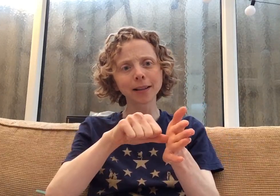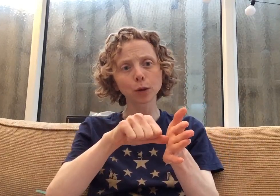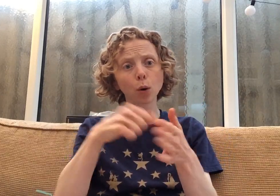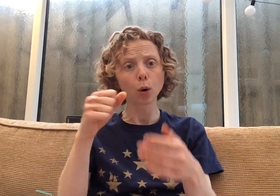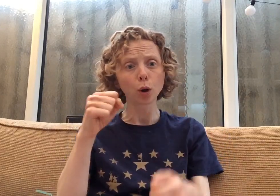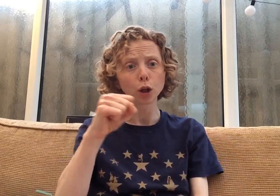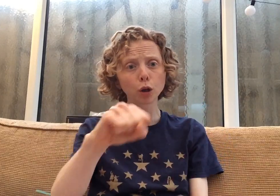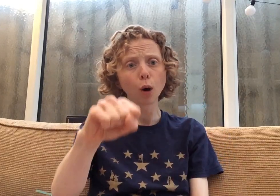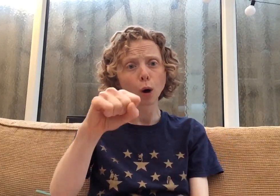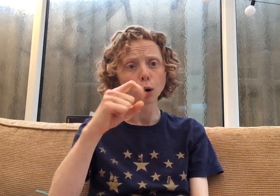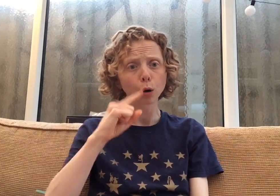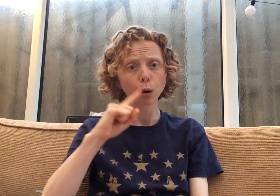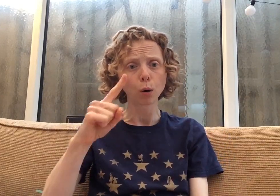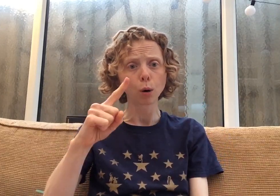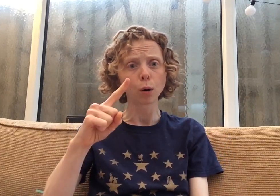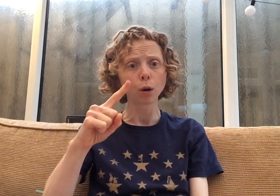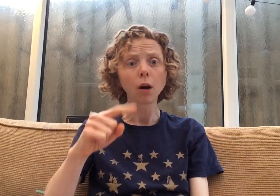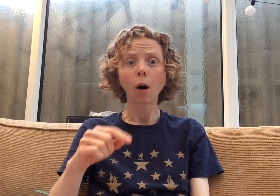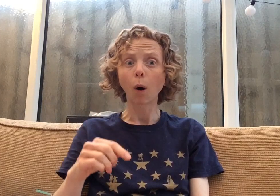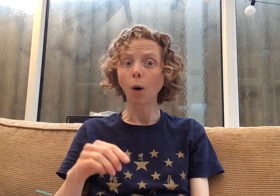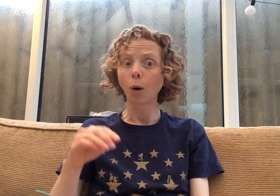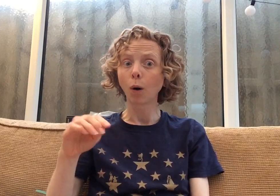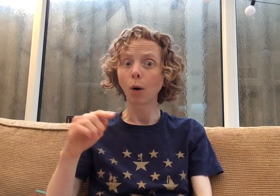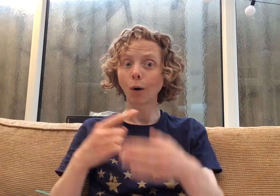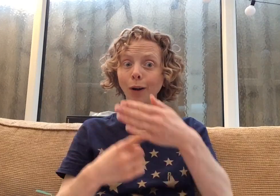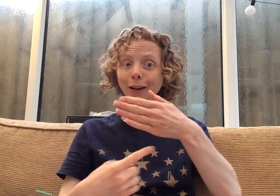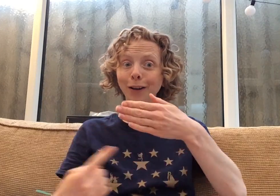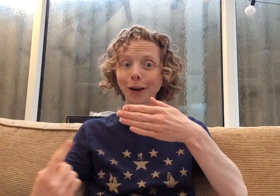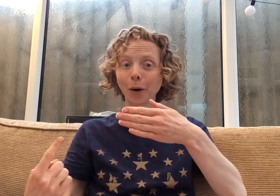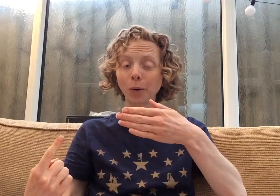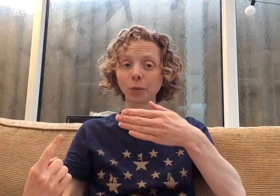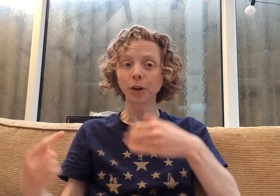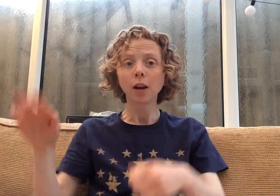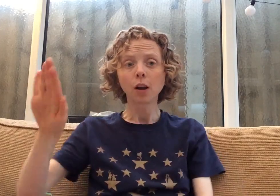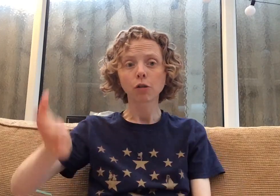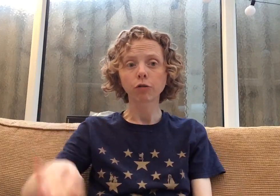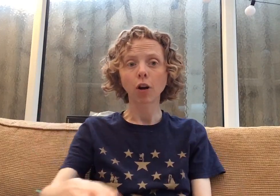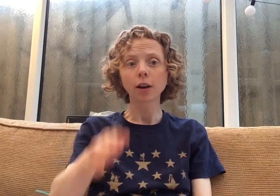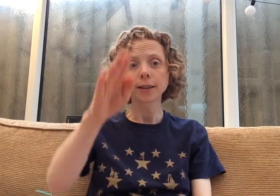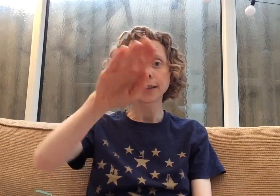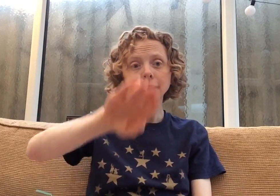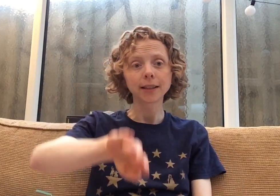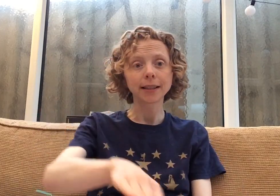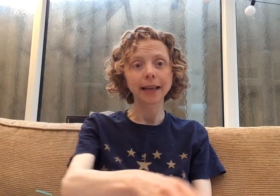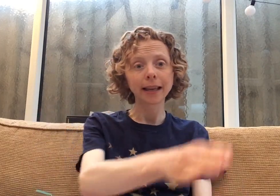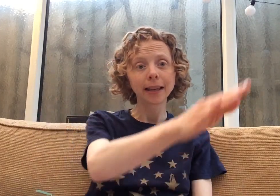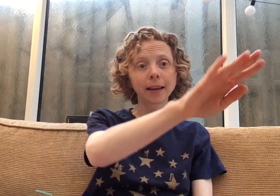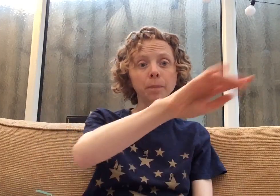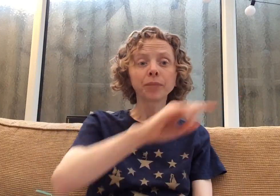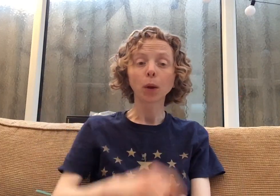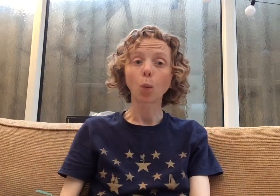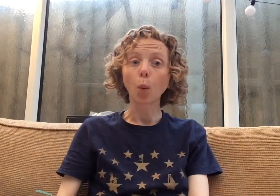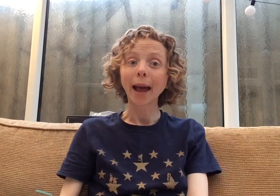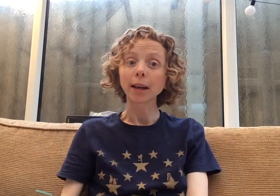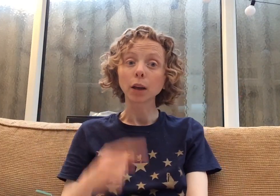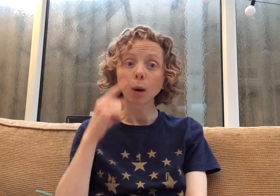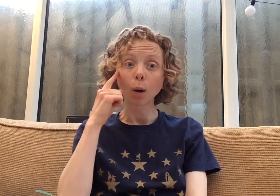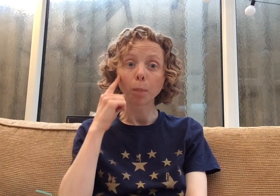it's all. You're poor. All alone. Cross the sea. When your